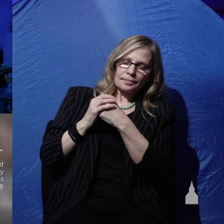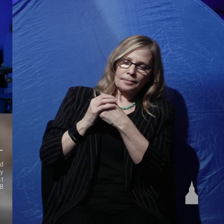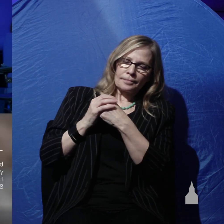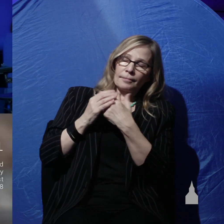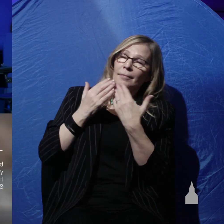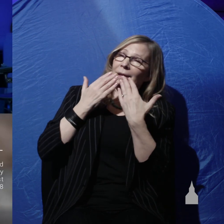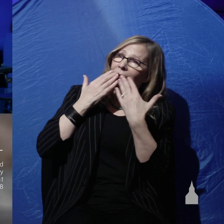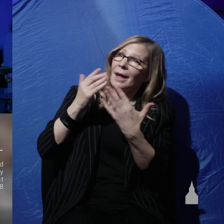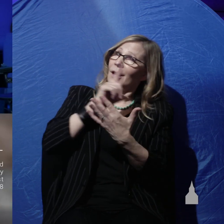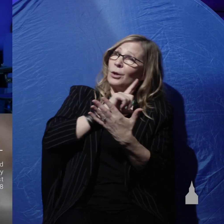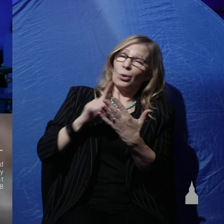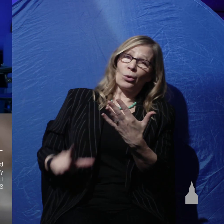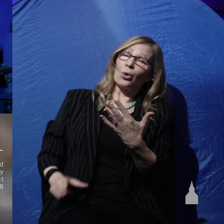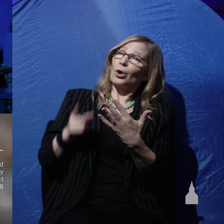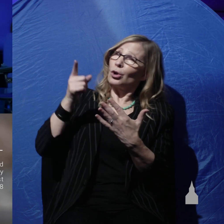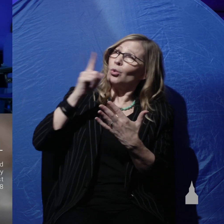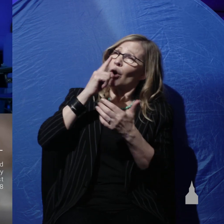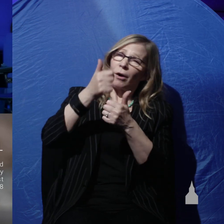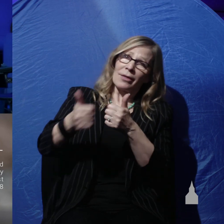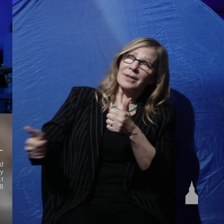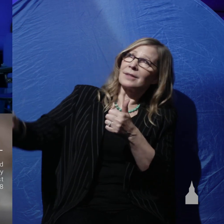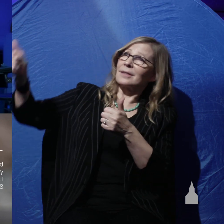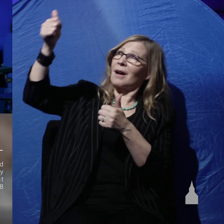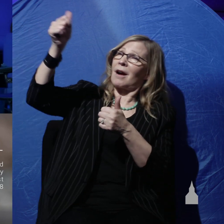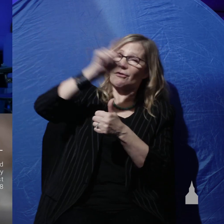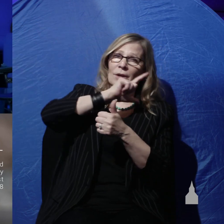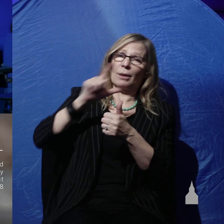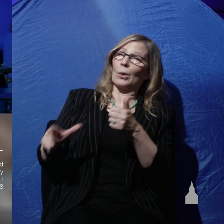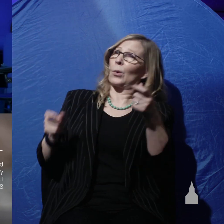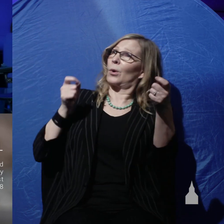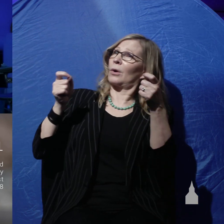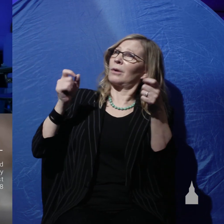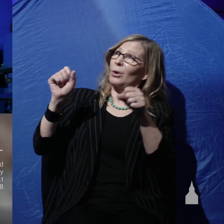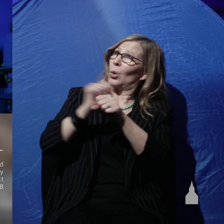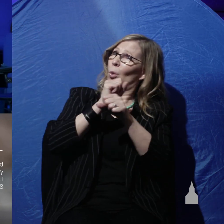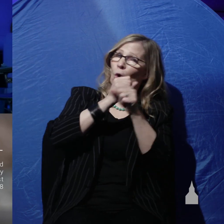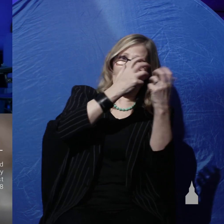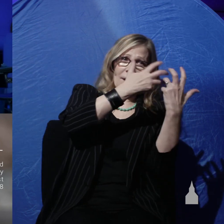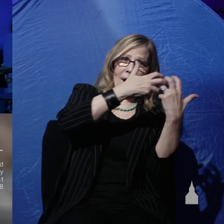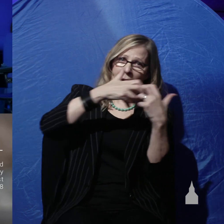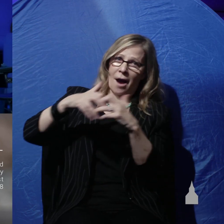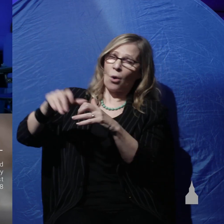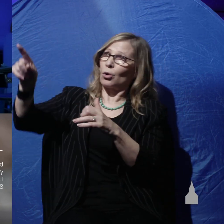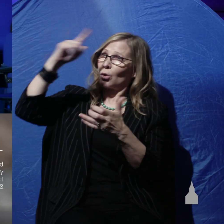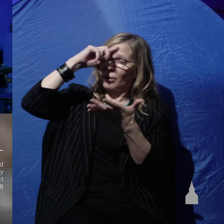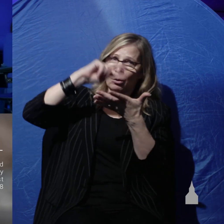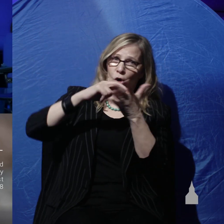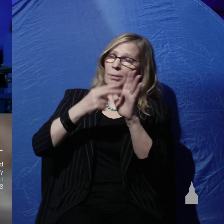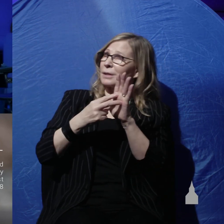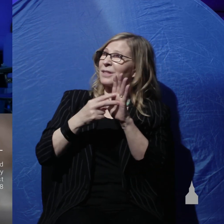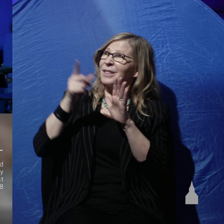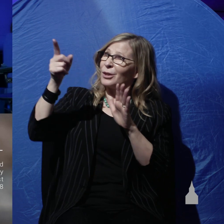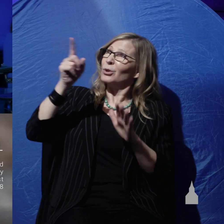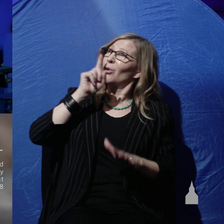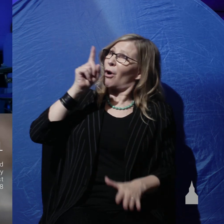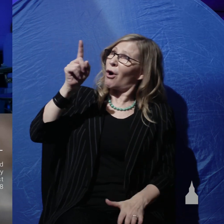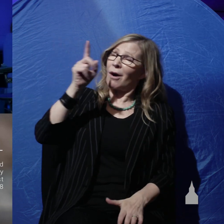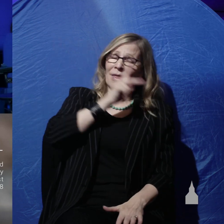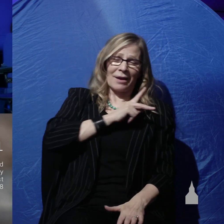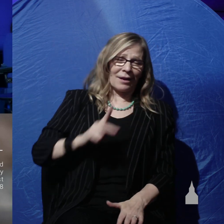you Lord that you are the sovereign Lord you are working out your purposes in the world you are as we saying the king of kings the